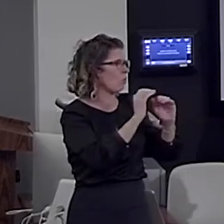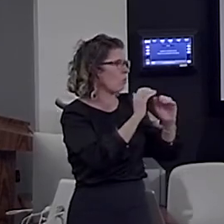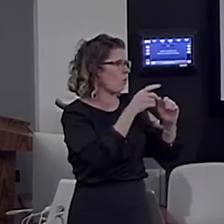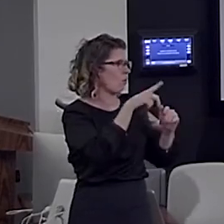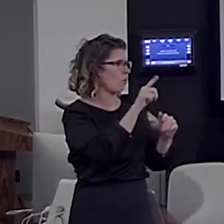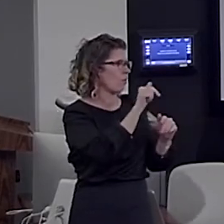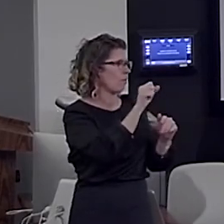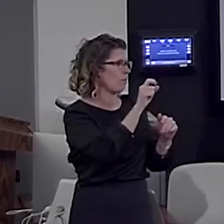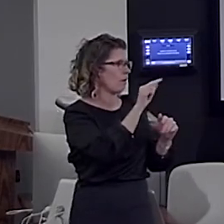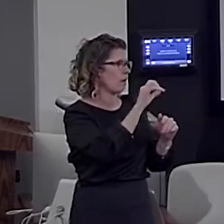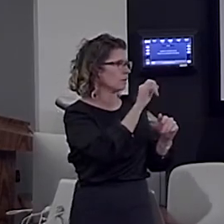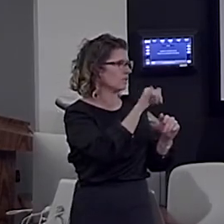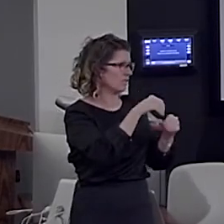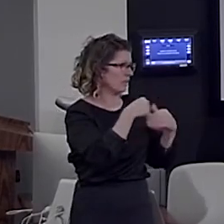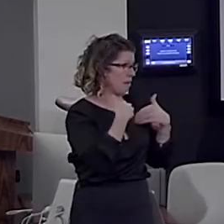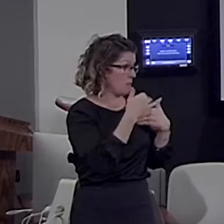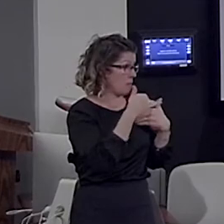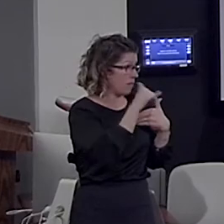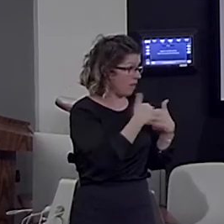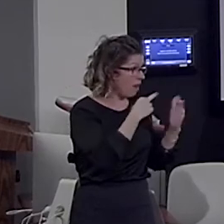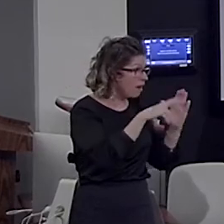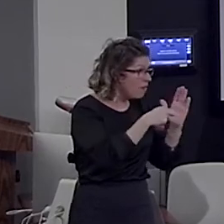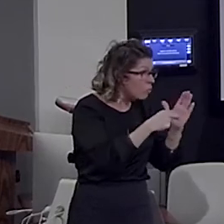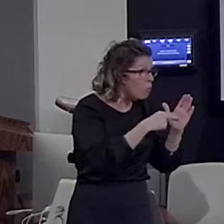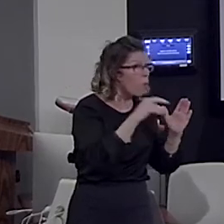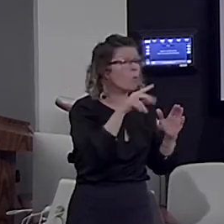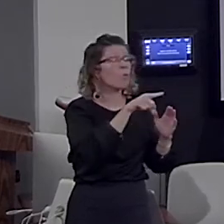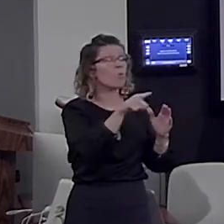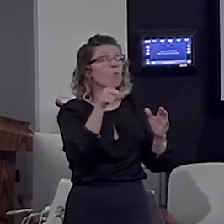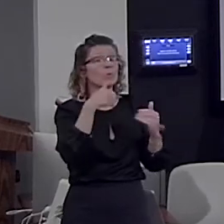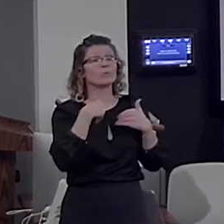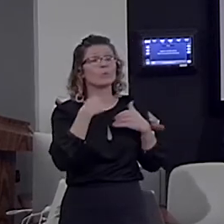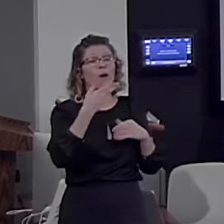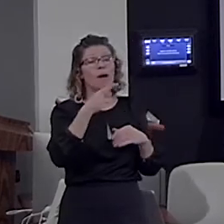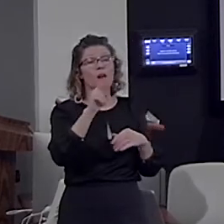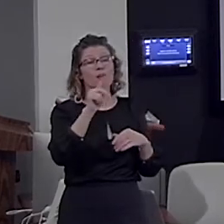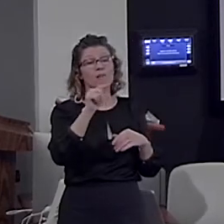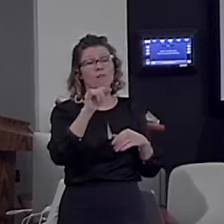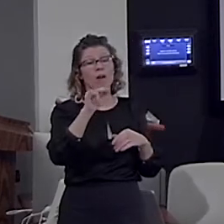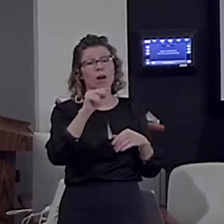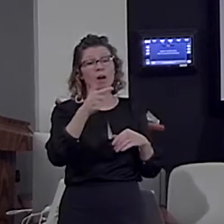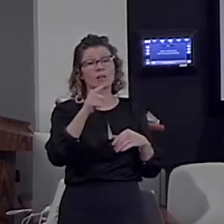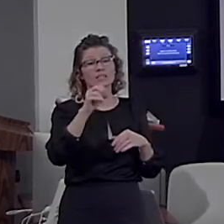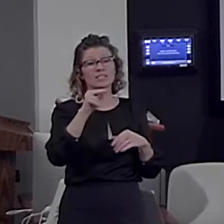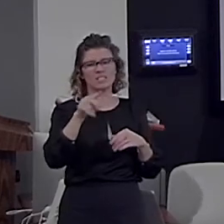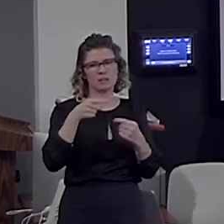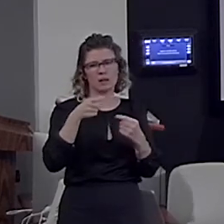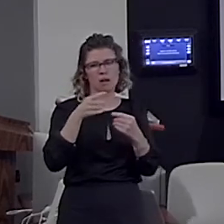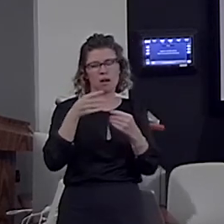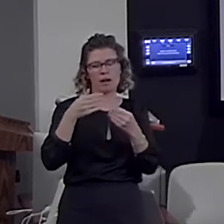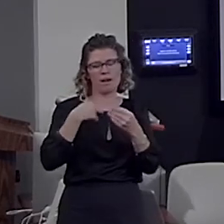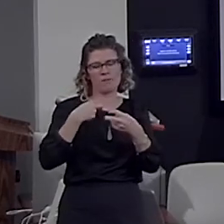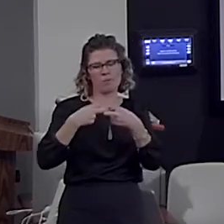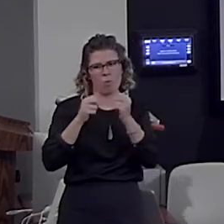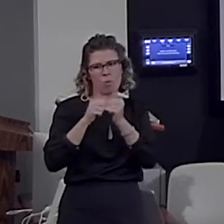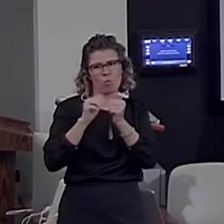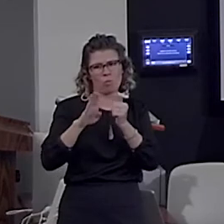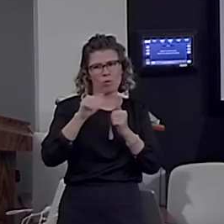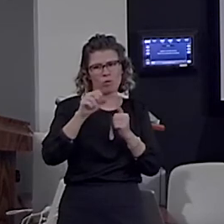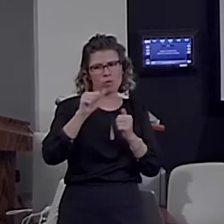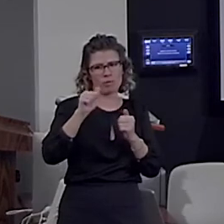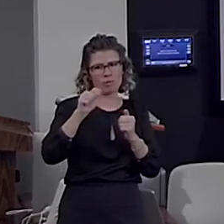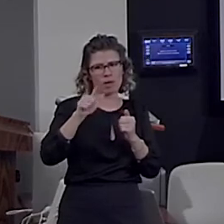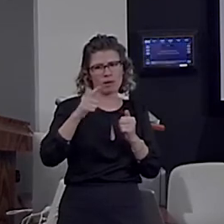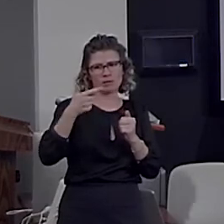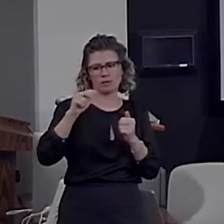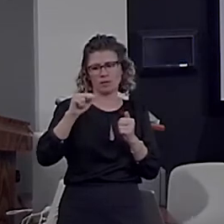And, also Huntington's disease patients, who have trouble in the basal ganglia, have trouble learning rules of language. So, I